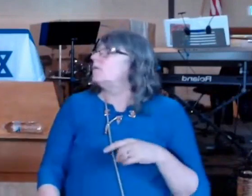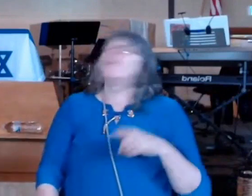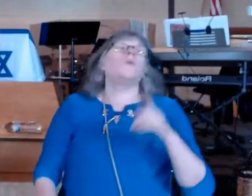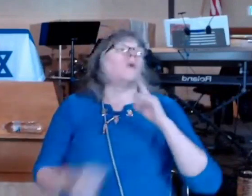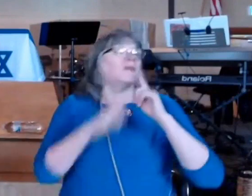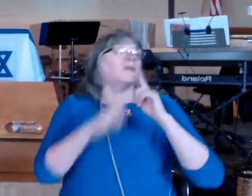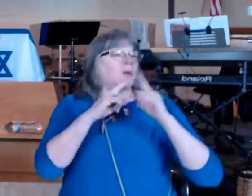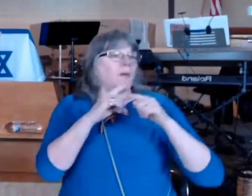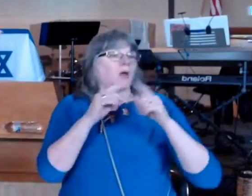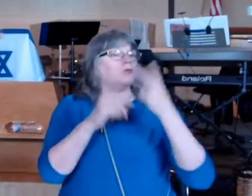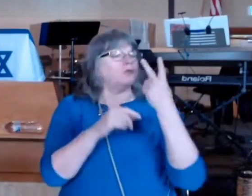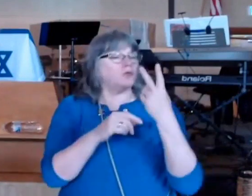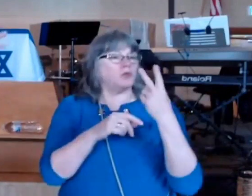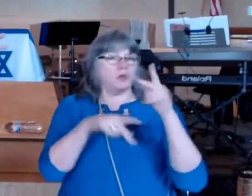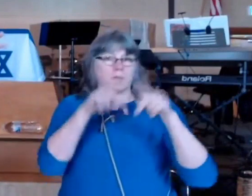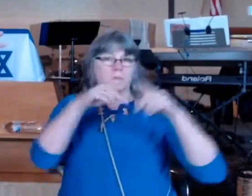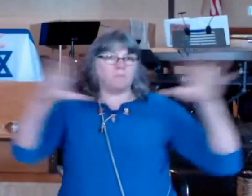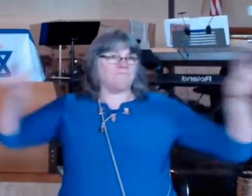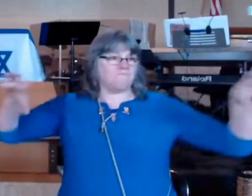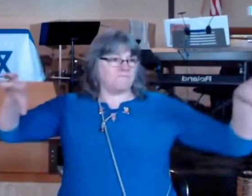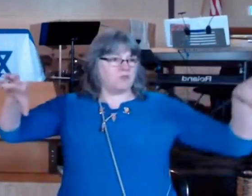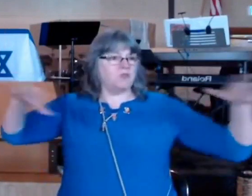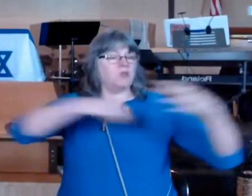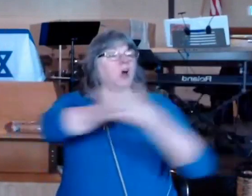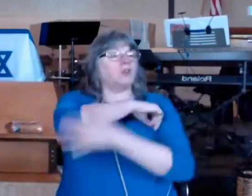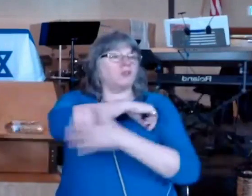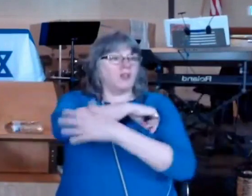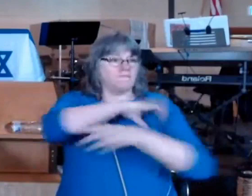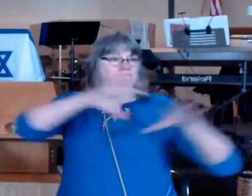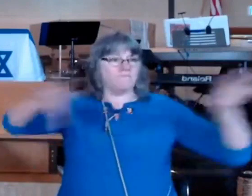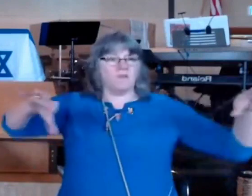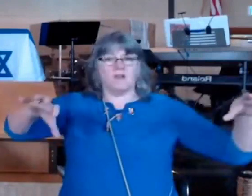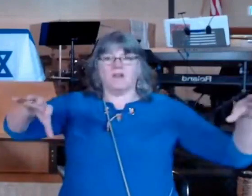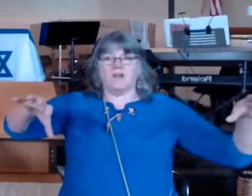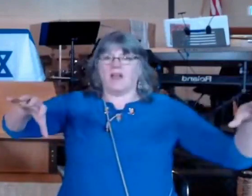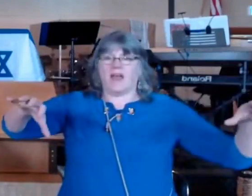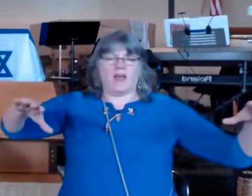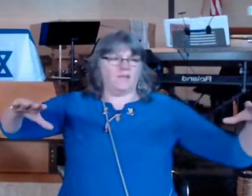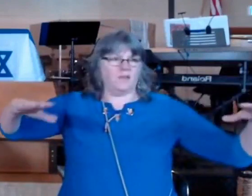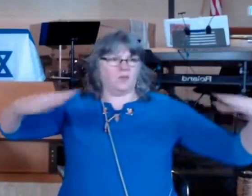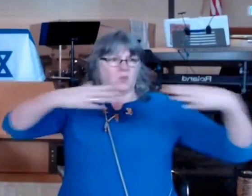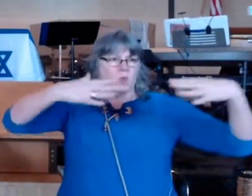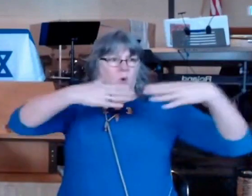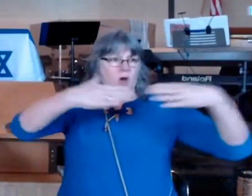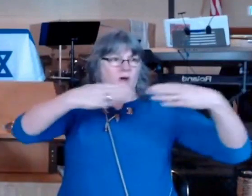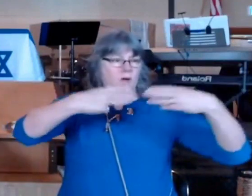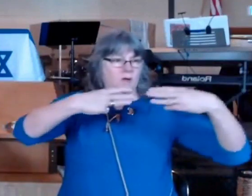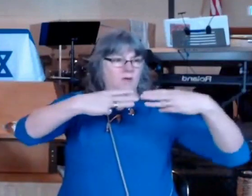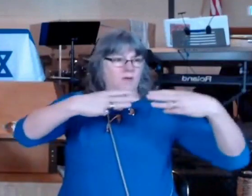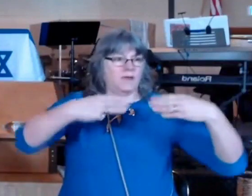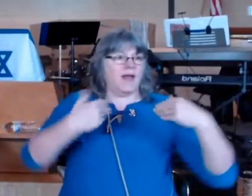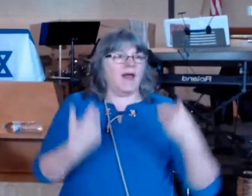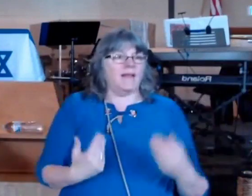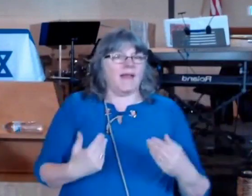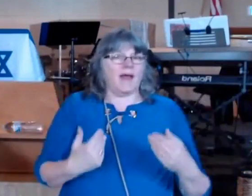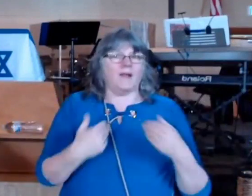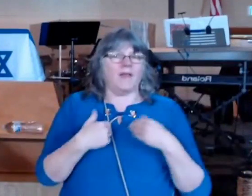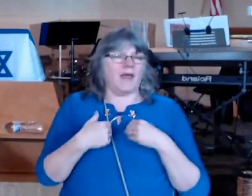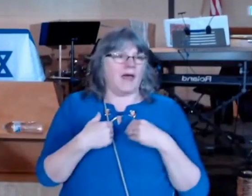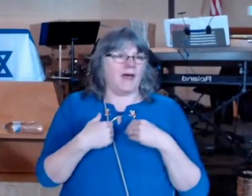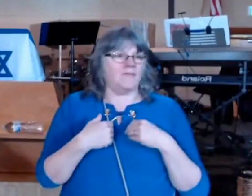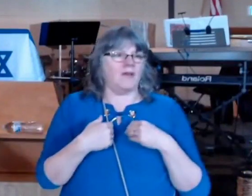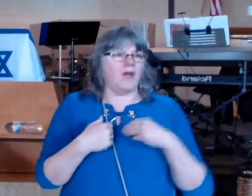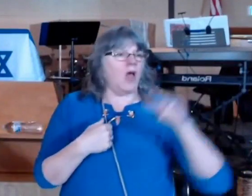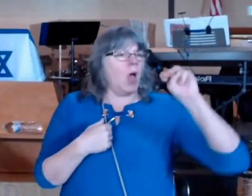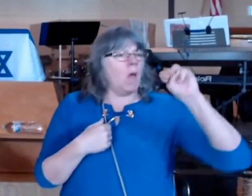countries in having war well there is another country who comes as a mediator actually Israel it's not much in the news but